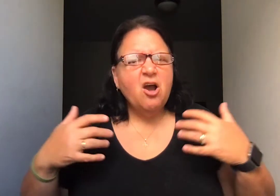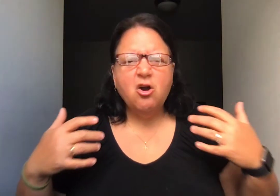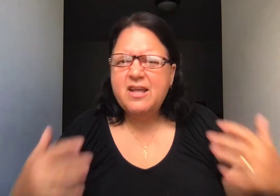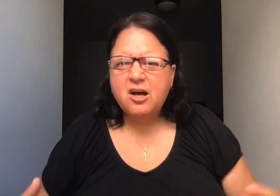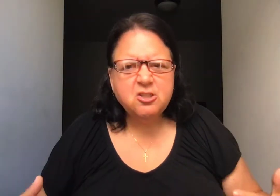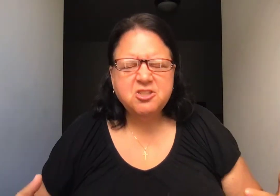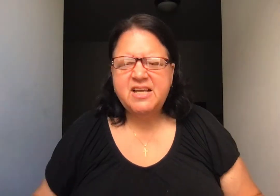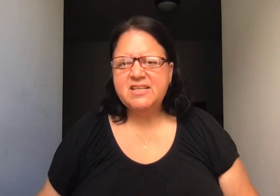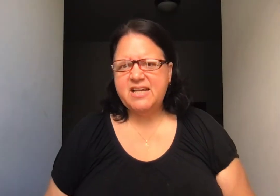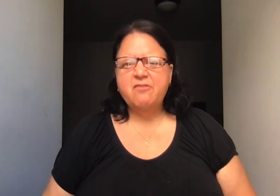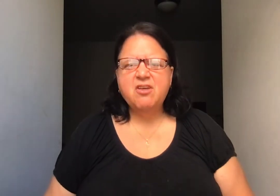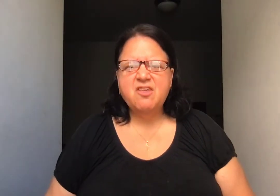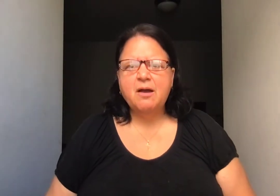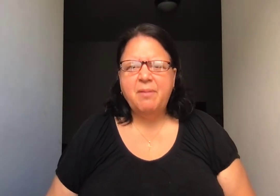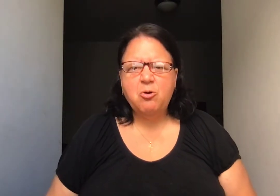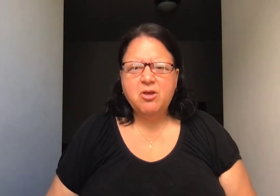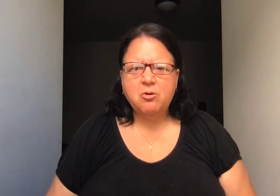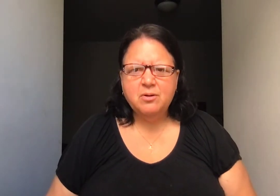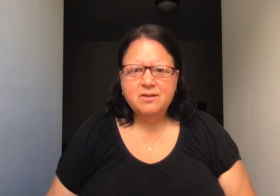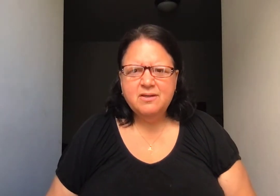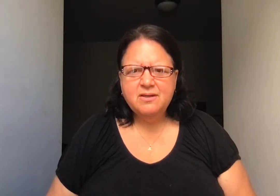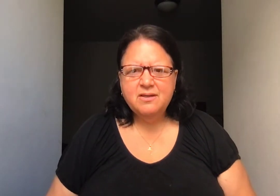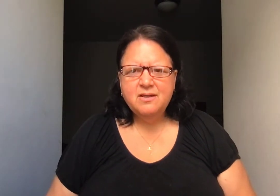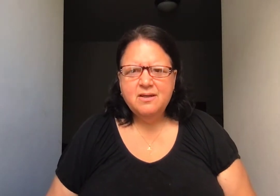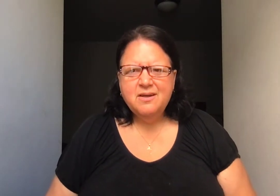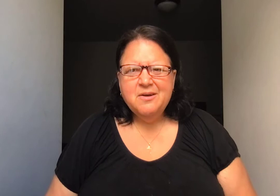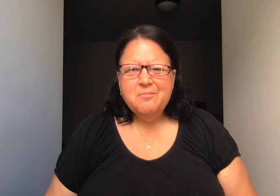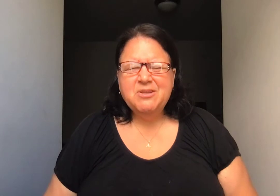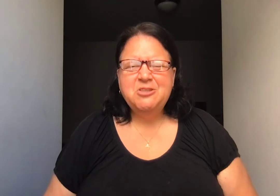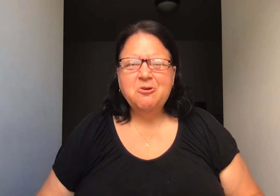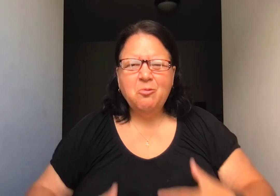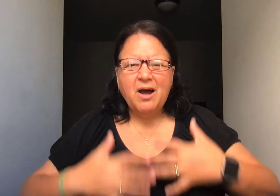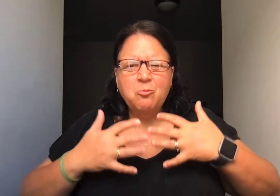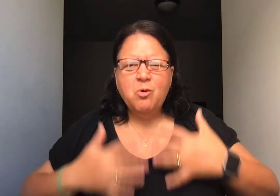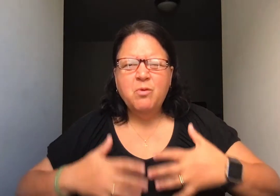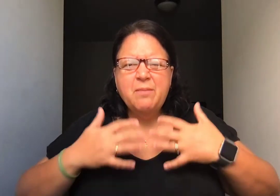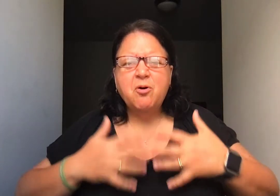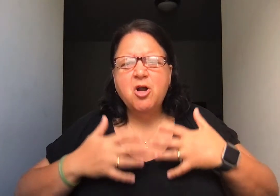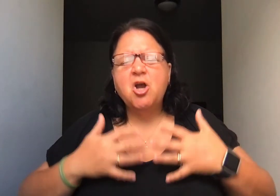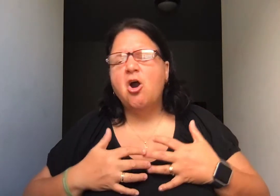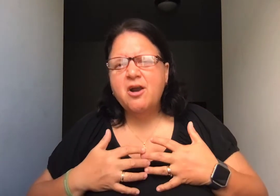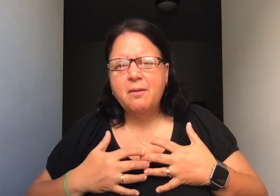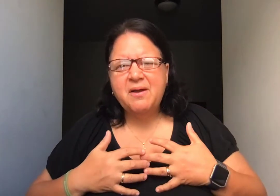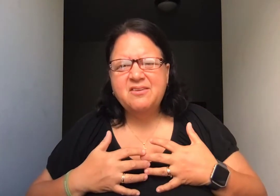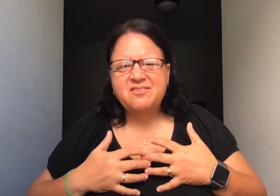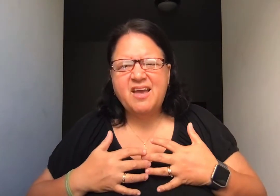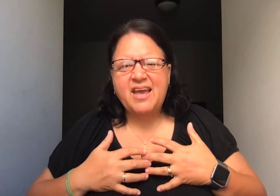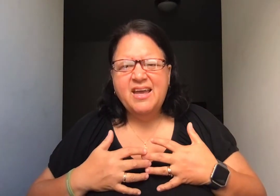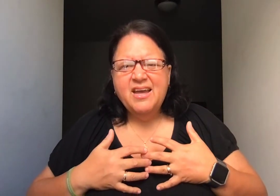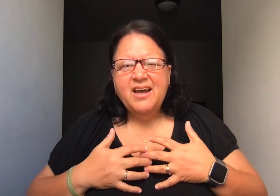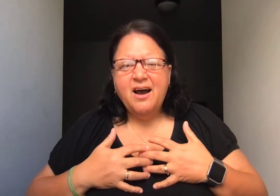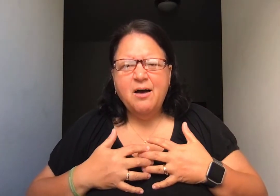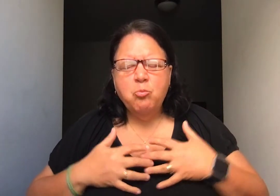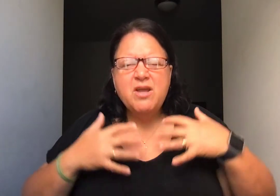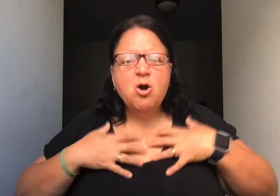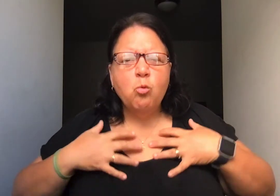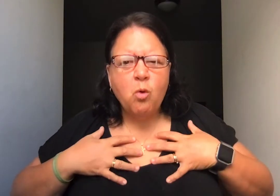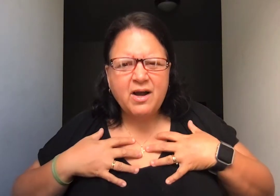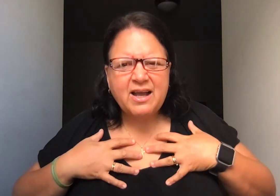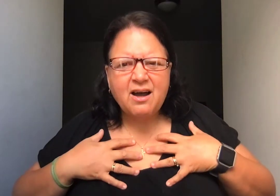already understands everything about you. But you know what? When we put a guard up and say, we don't want God